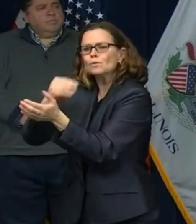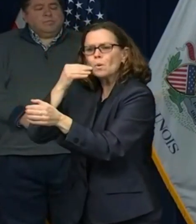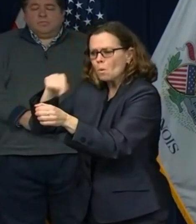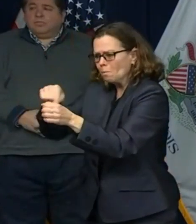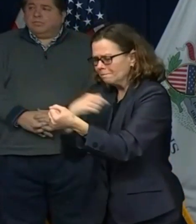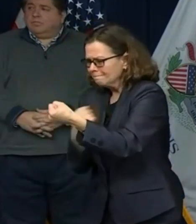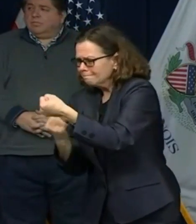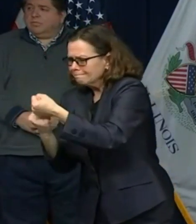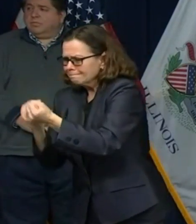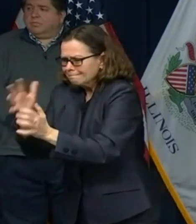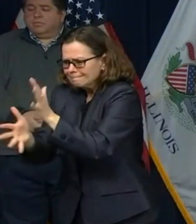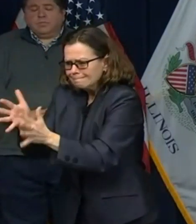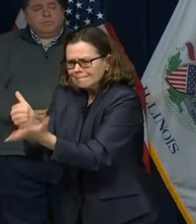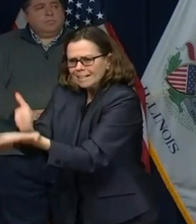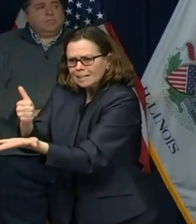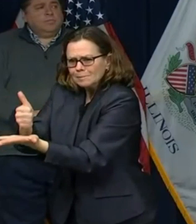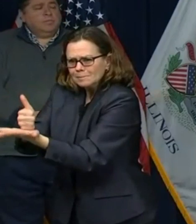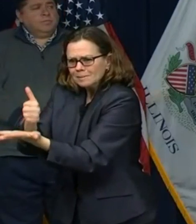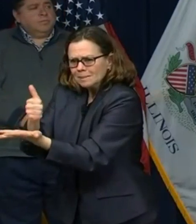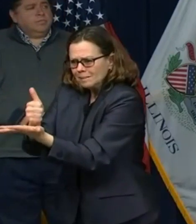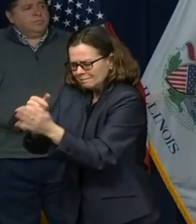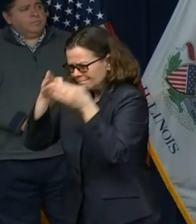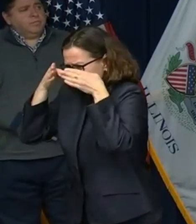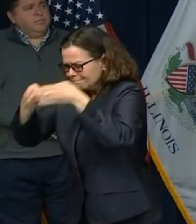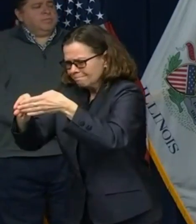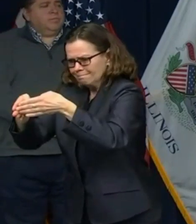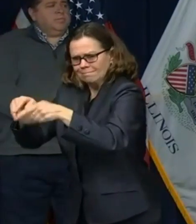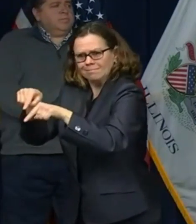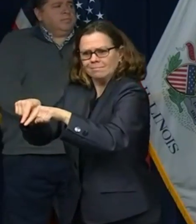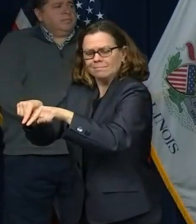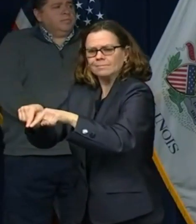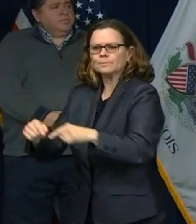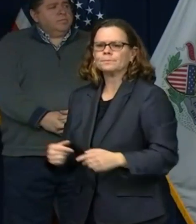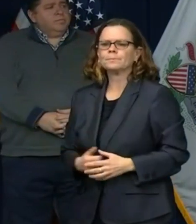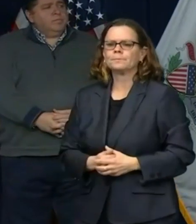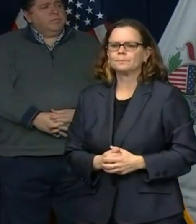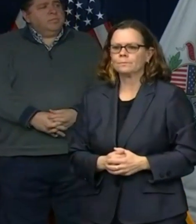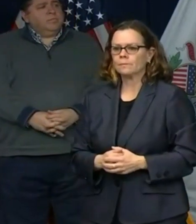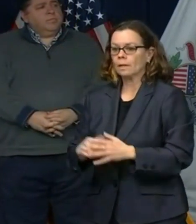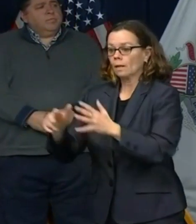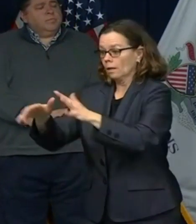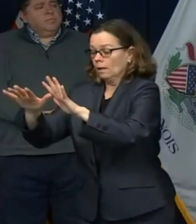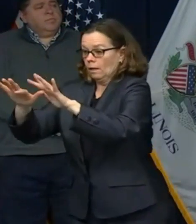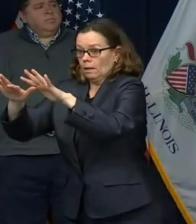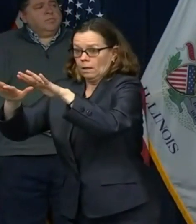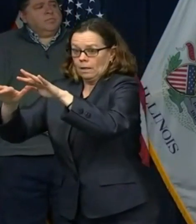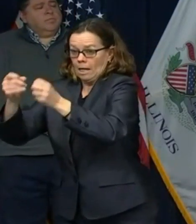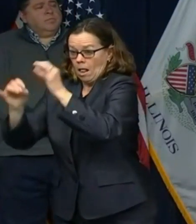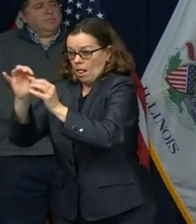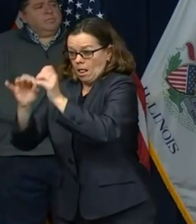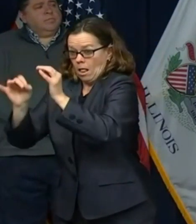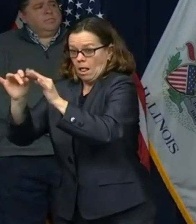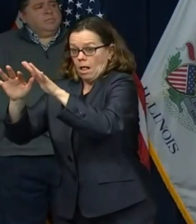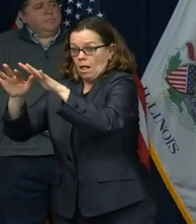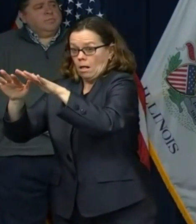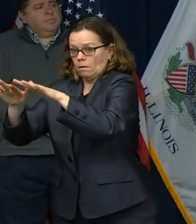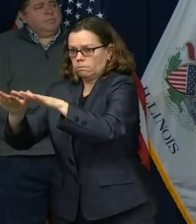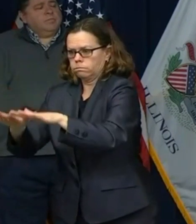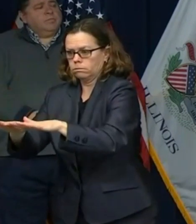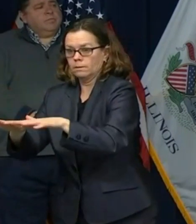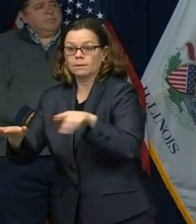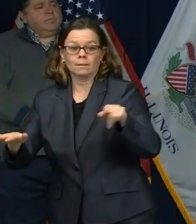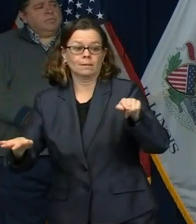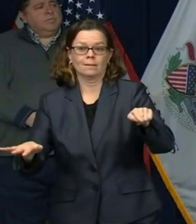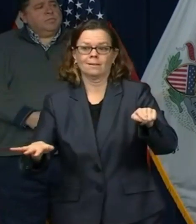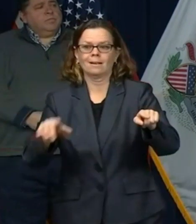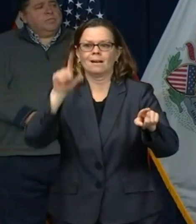the nursing homes the support that they need. And then finally, they do have to report through our electronic reporting system, they need